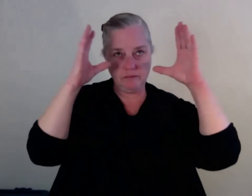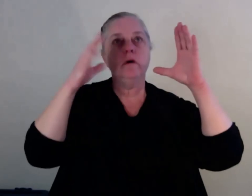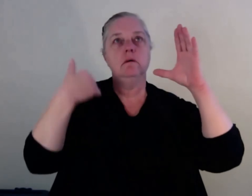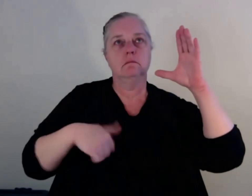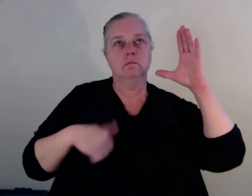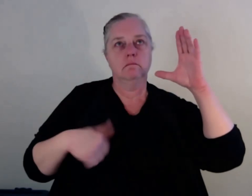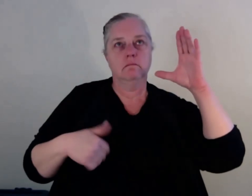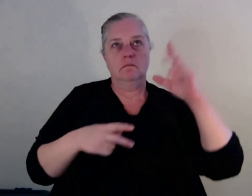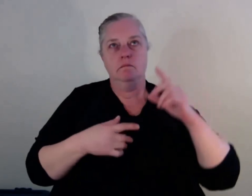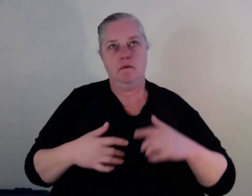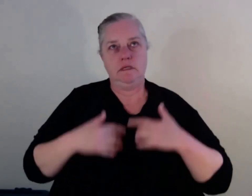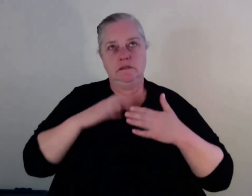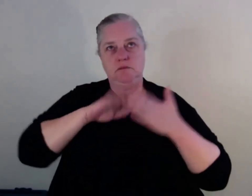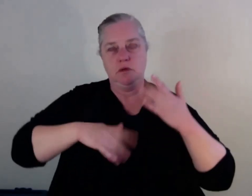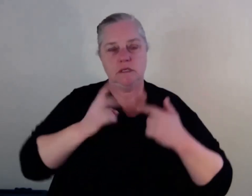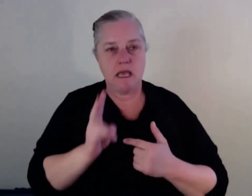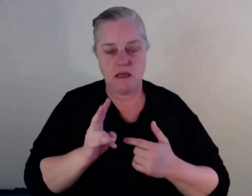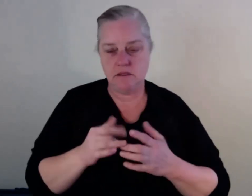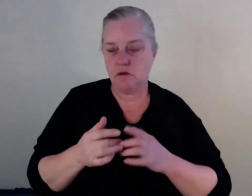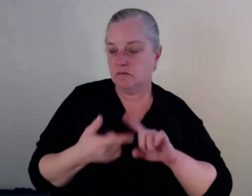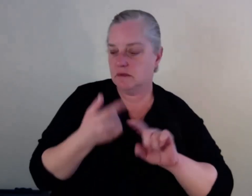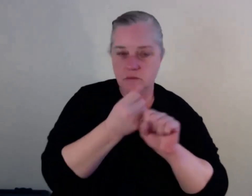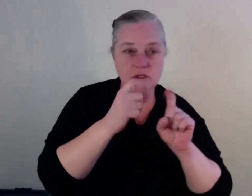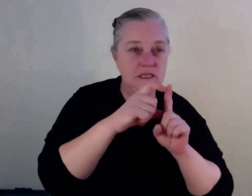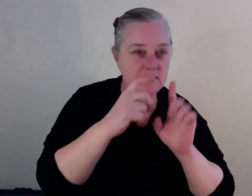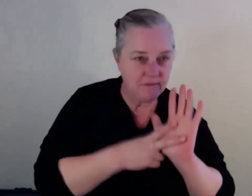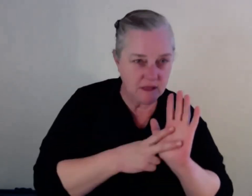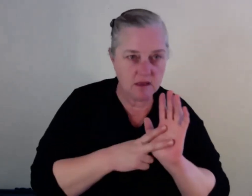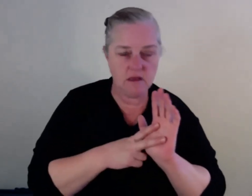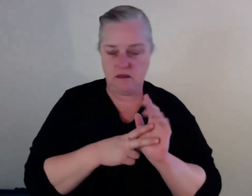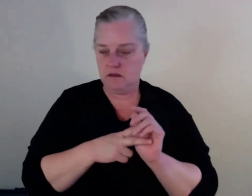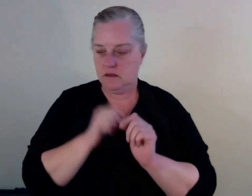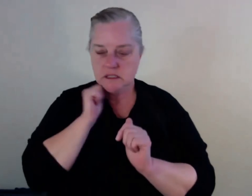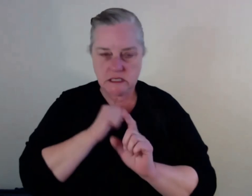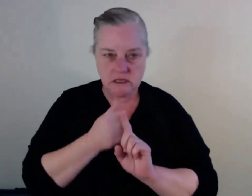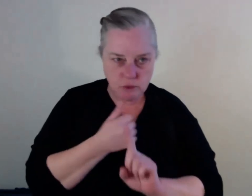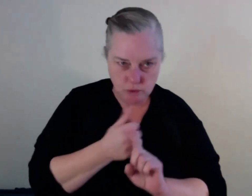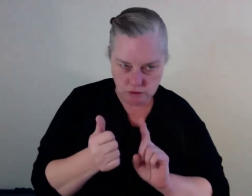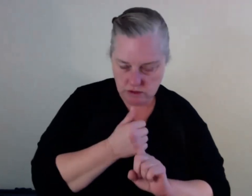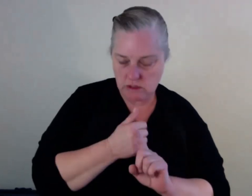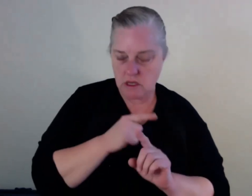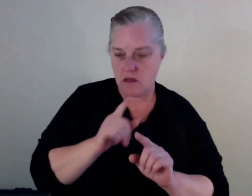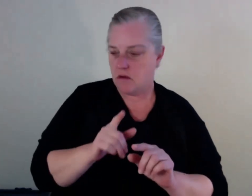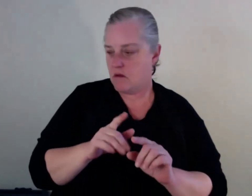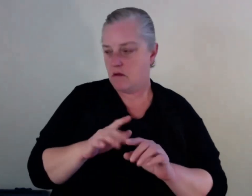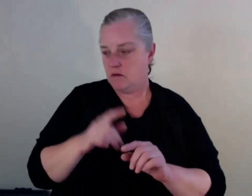sexual abuse, there are things that can be worked through in a therapeutic process that releases the triggers that allows you to,